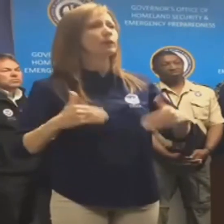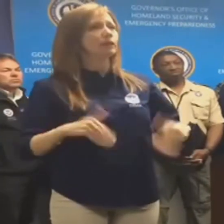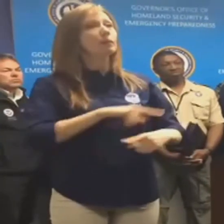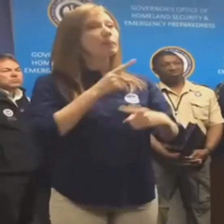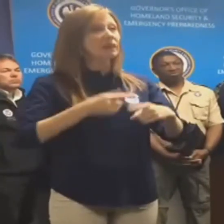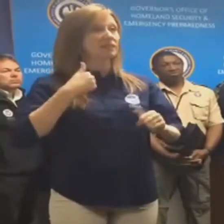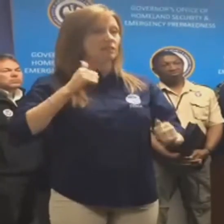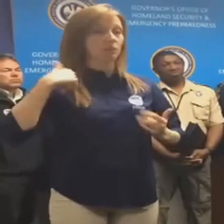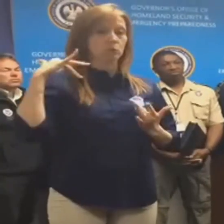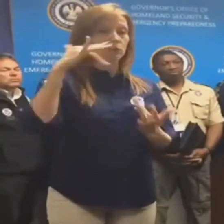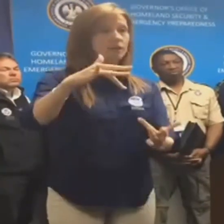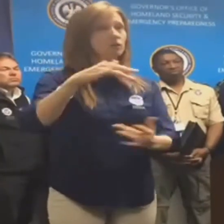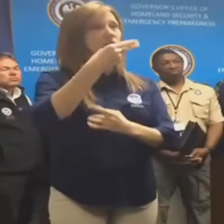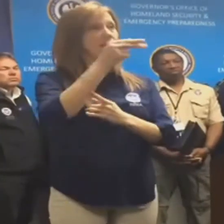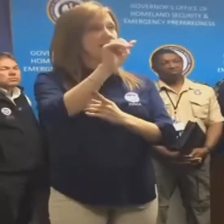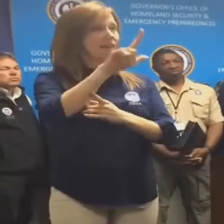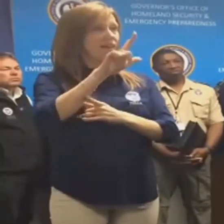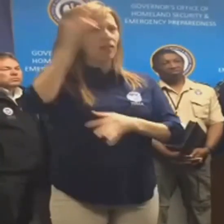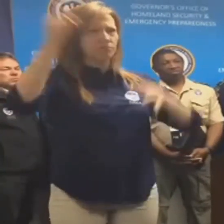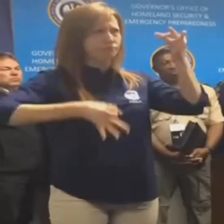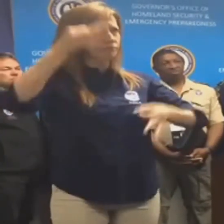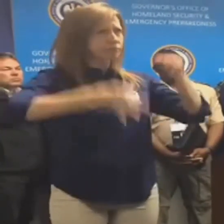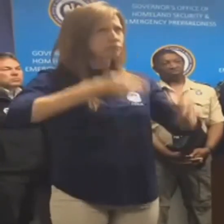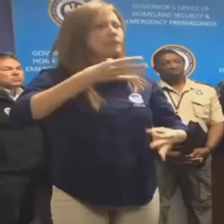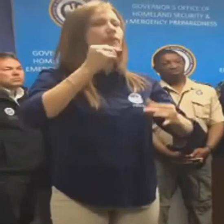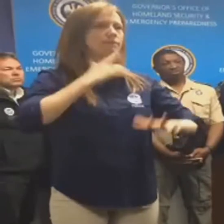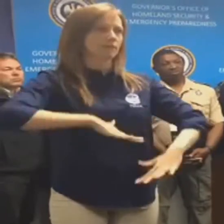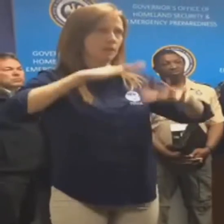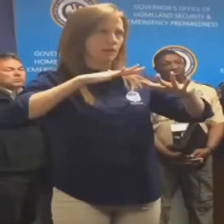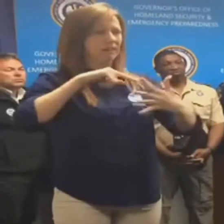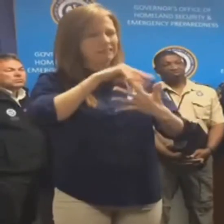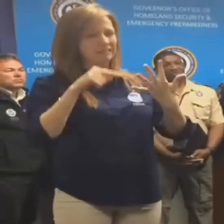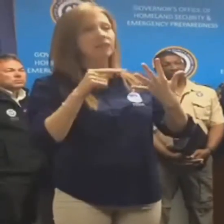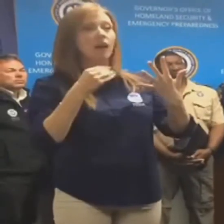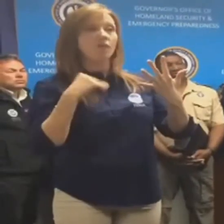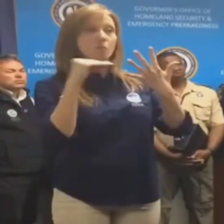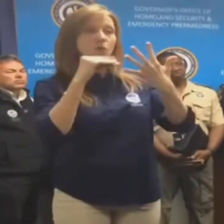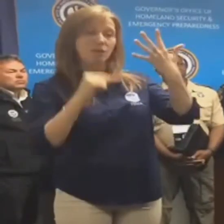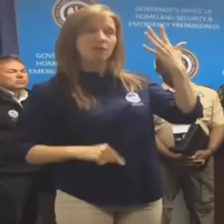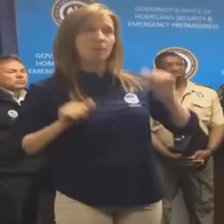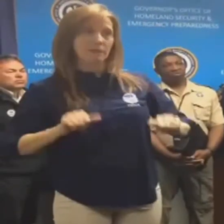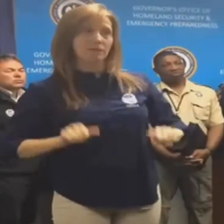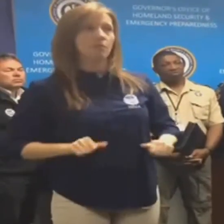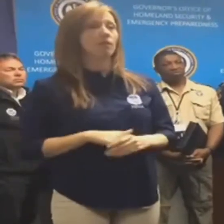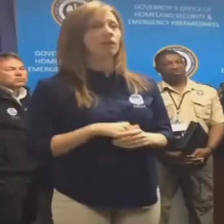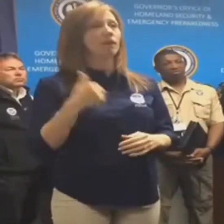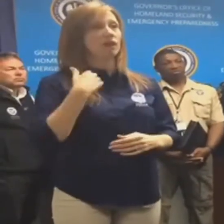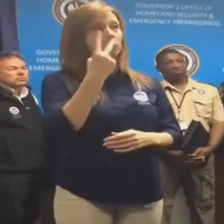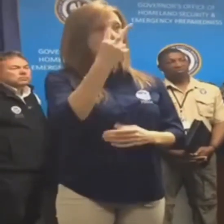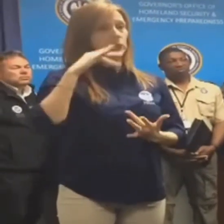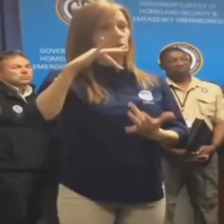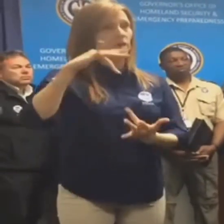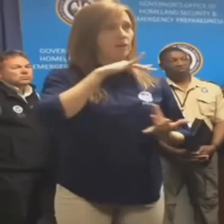very well experience extremely high winds, tornadoes, hail, and flooding. Just to name a